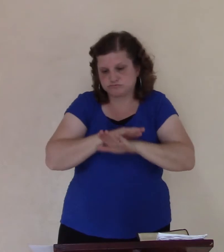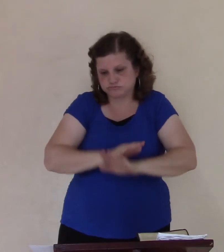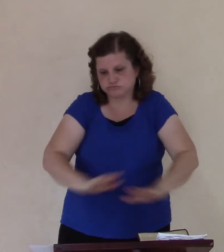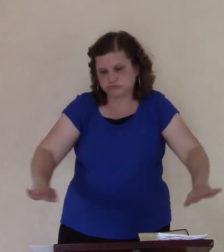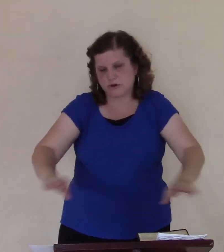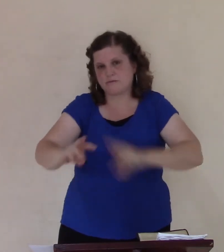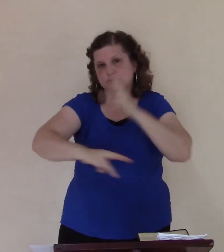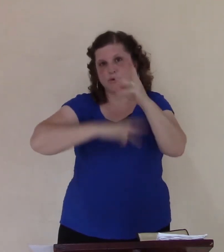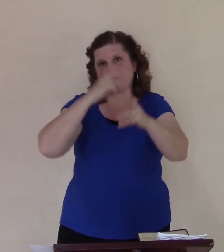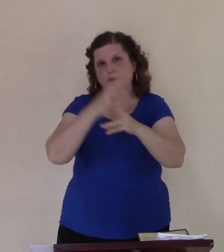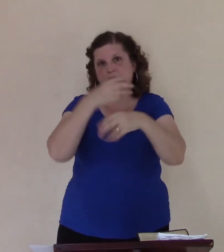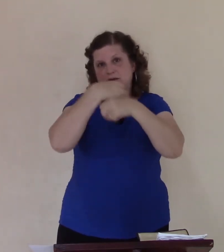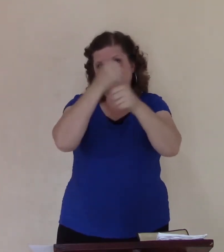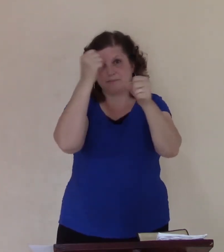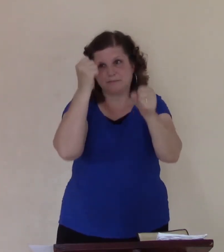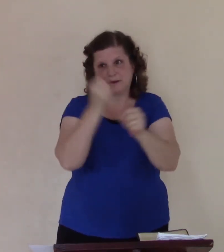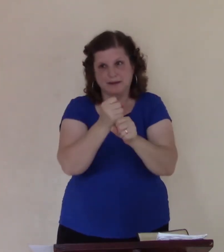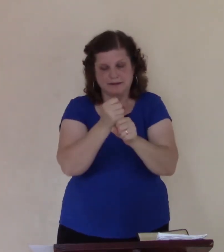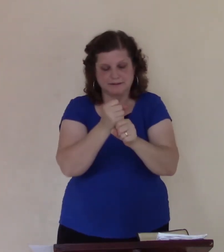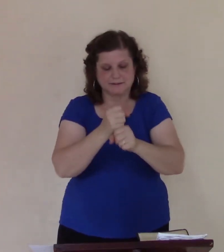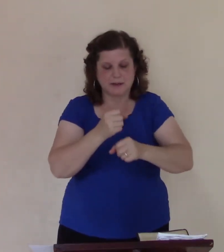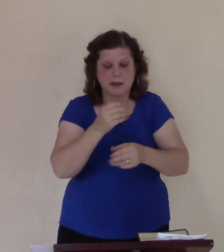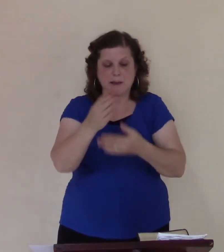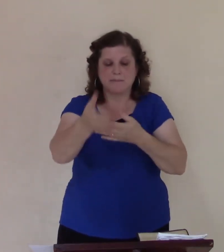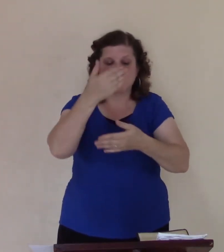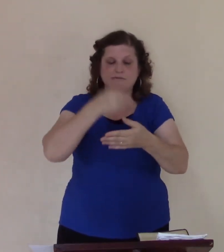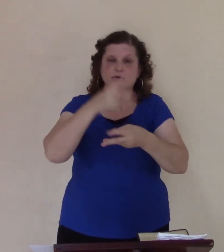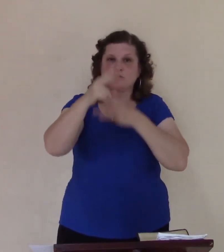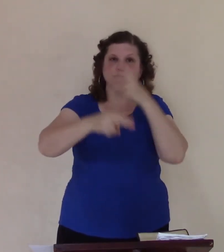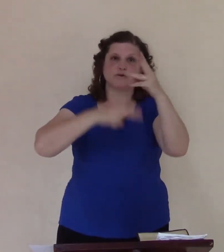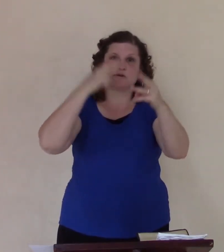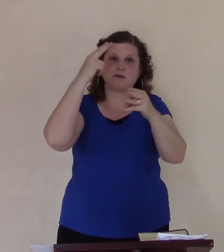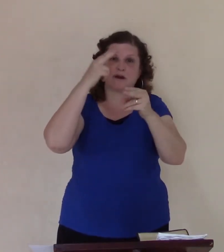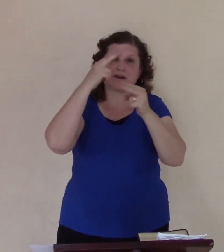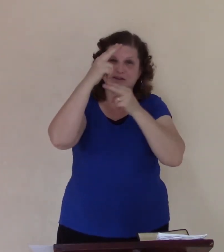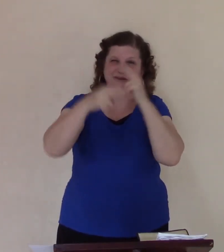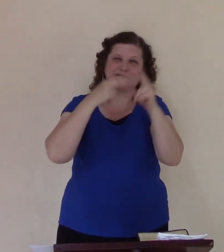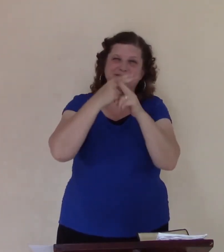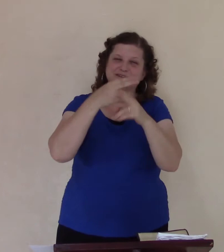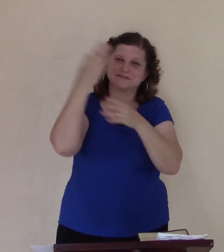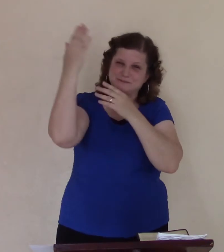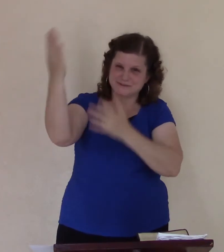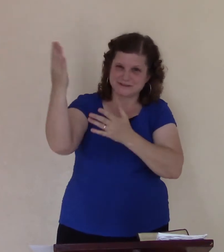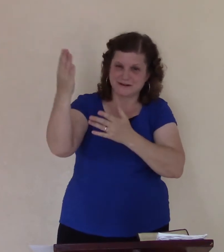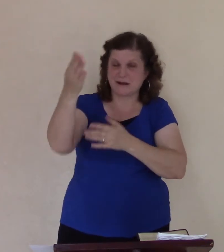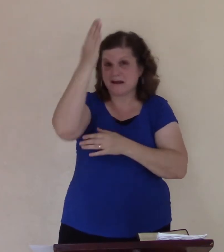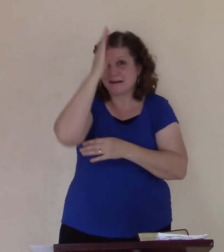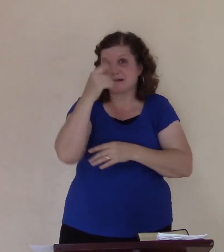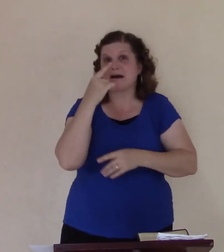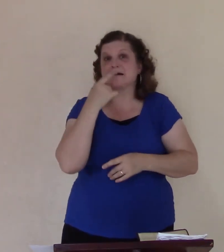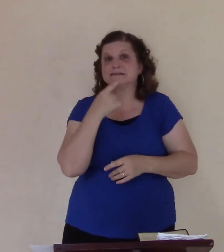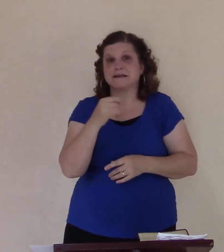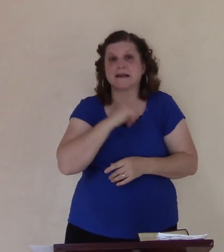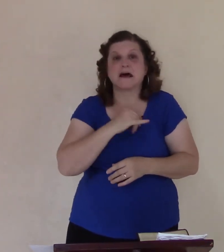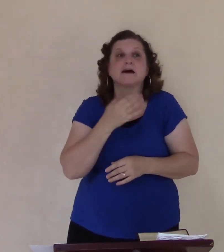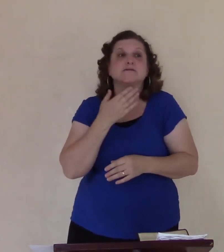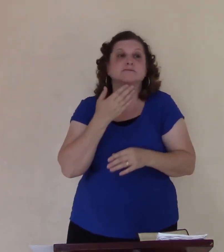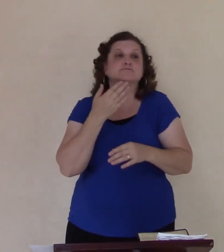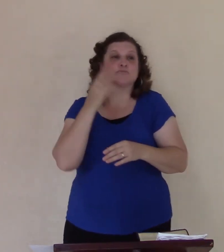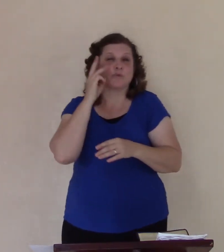before little birds, everything was there. God said, I'm going to let Jesus Christ, who died for the